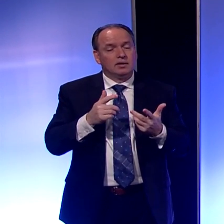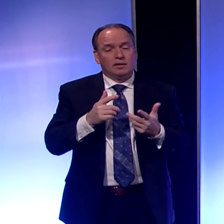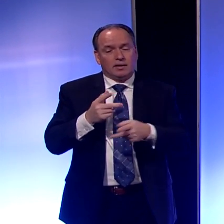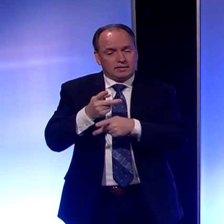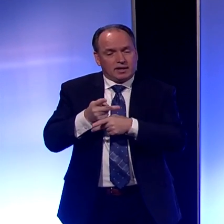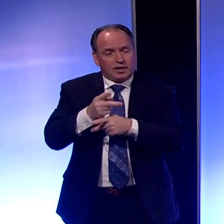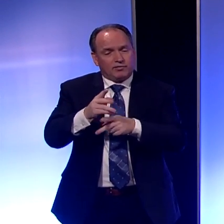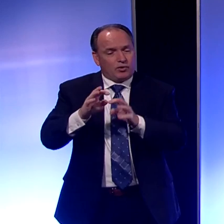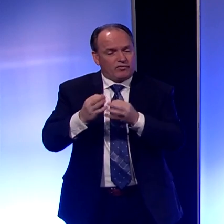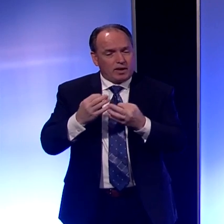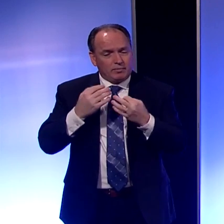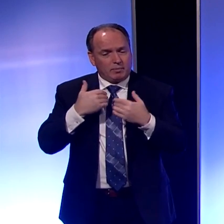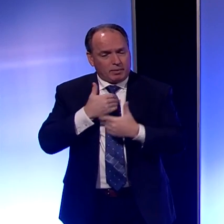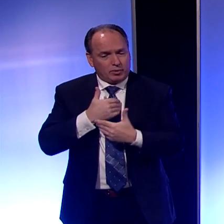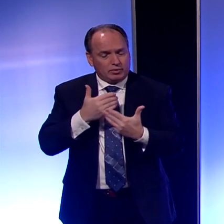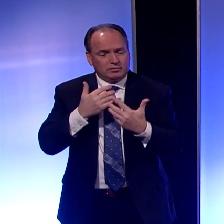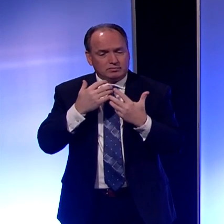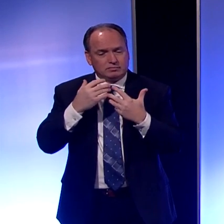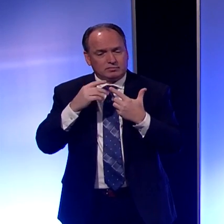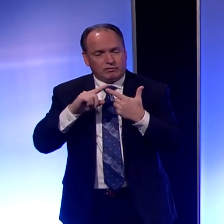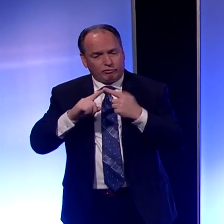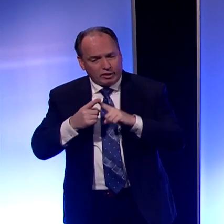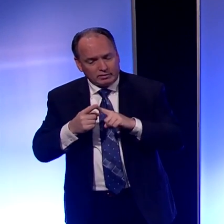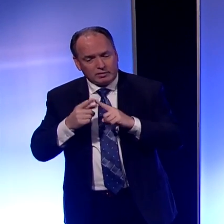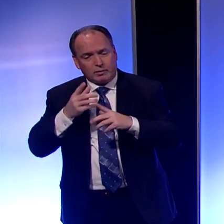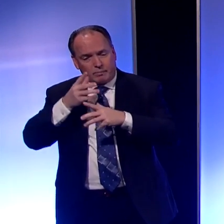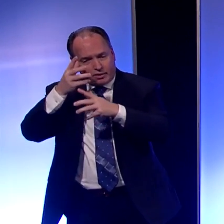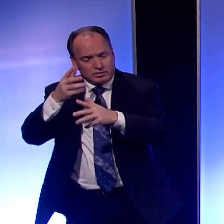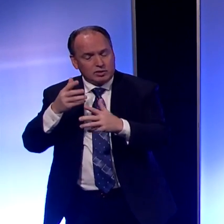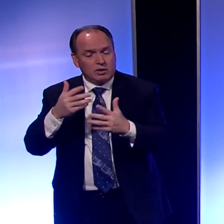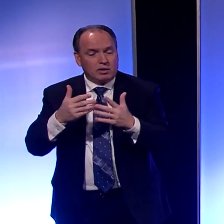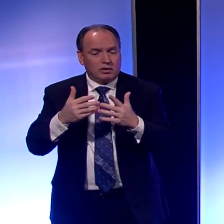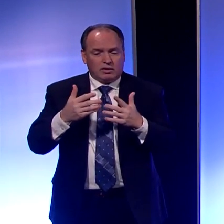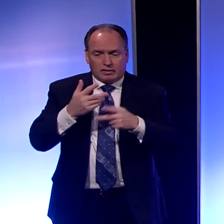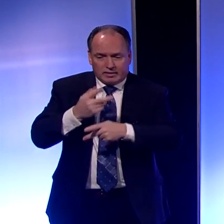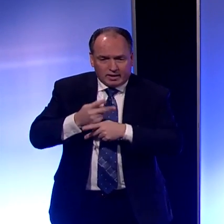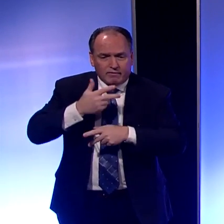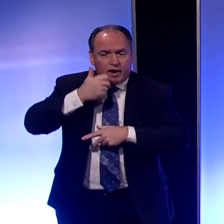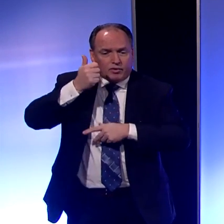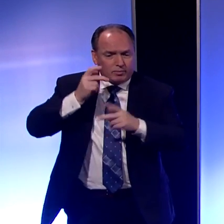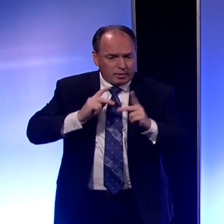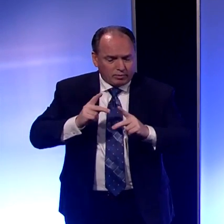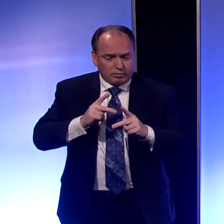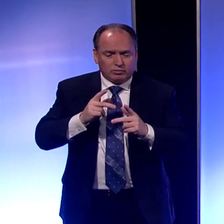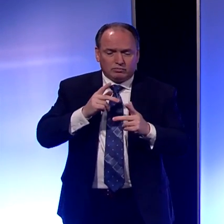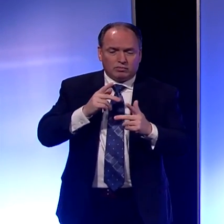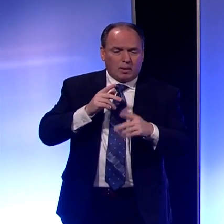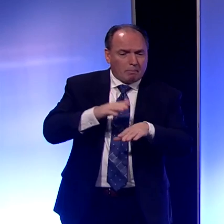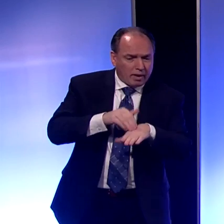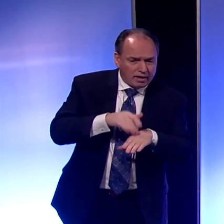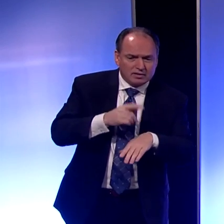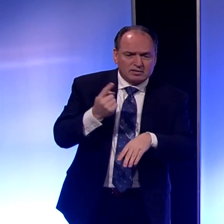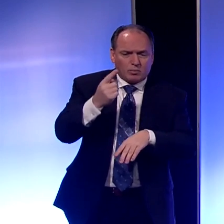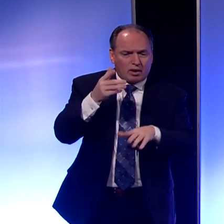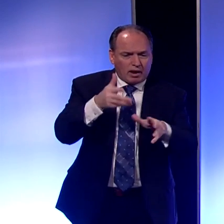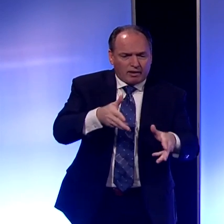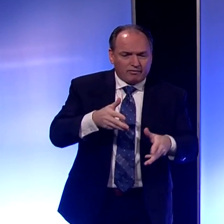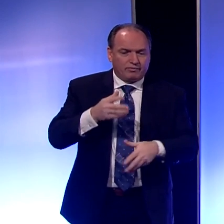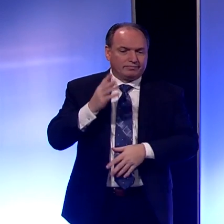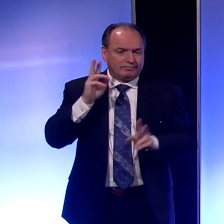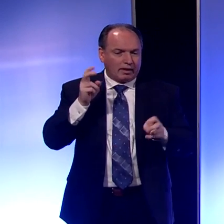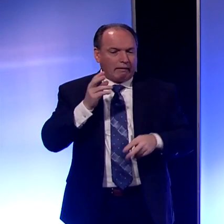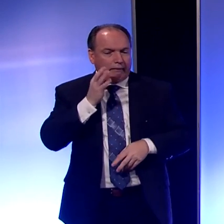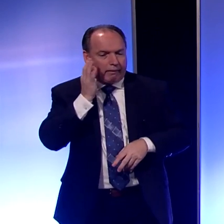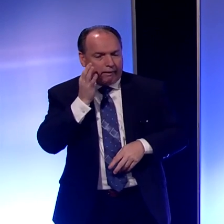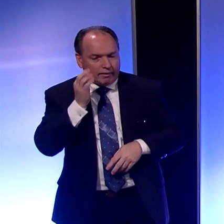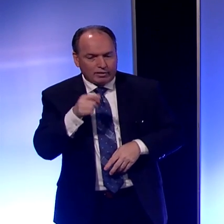relative or an elderly parent. If you have somebody, a pet even, if somebody's left their cat and